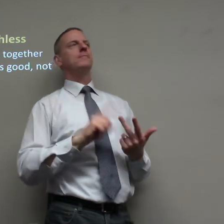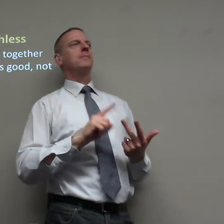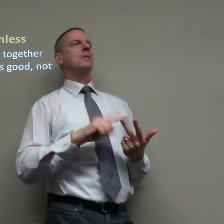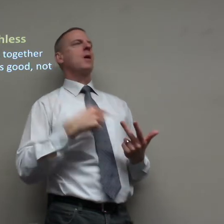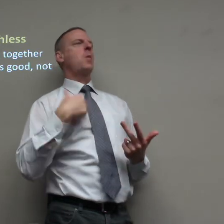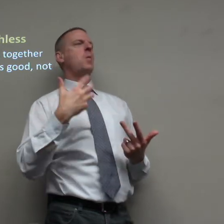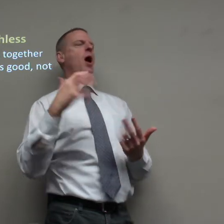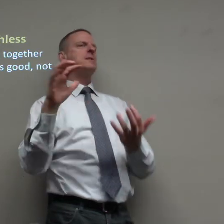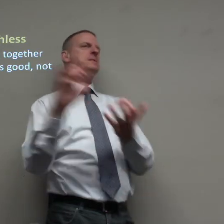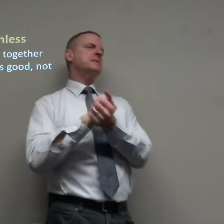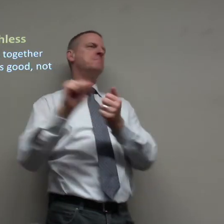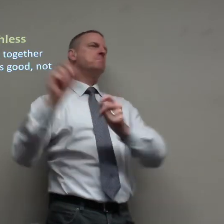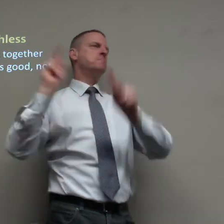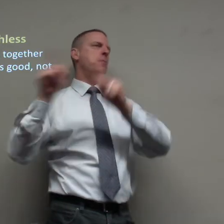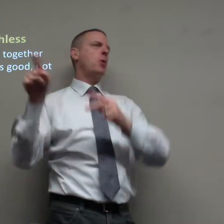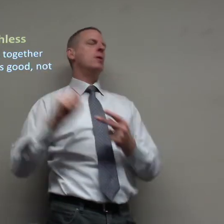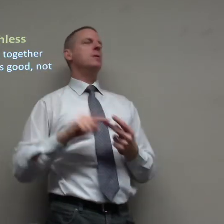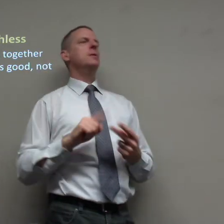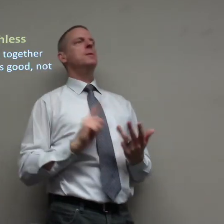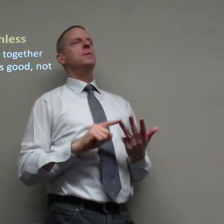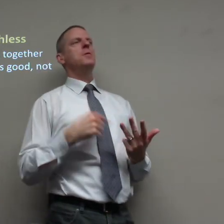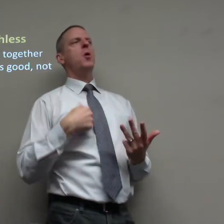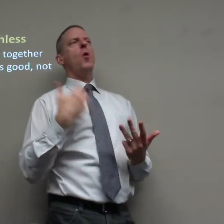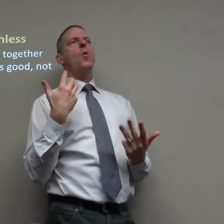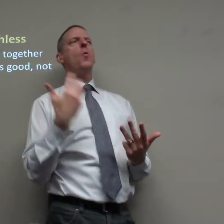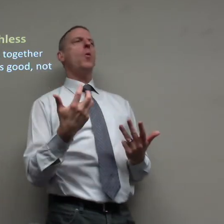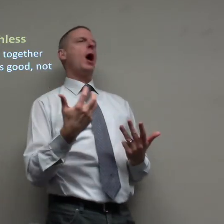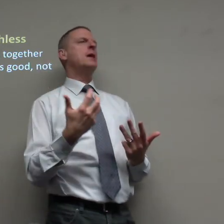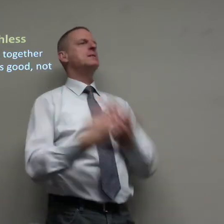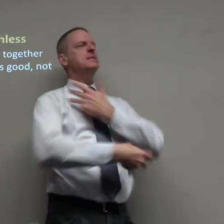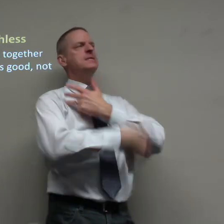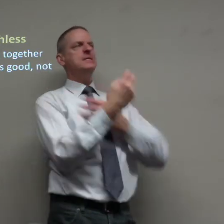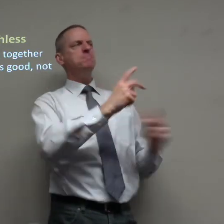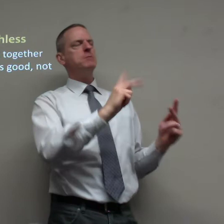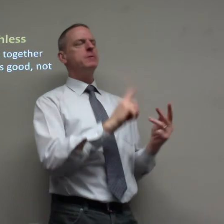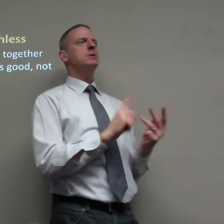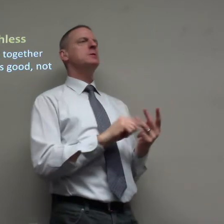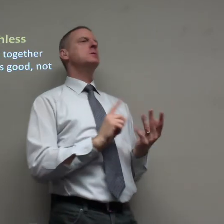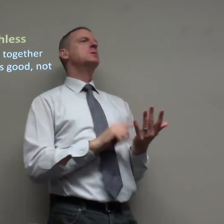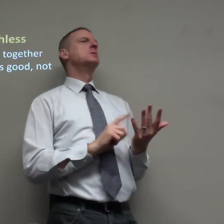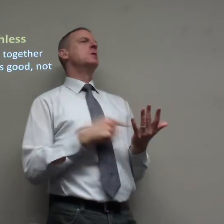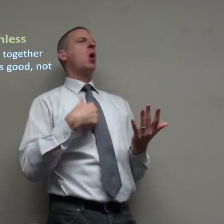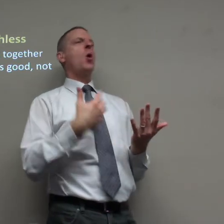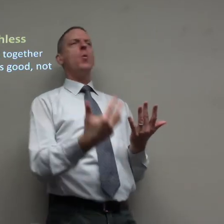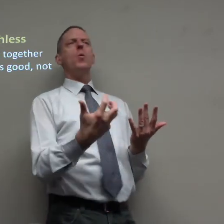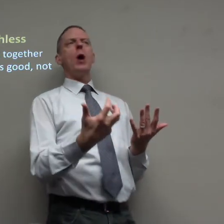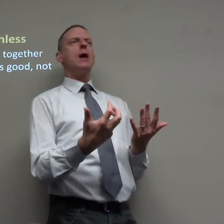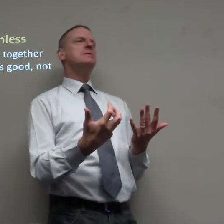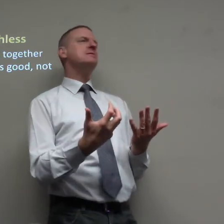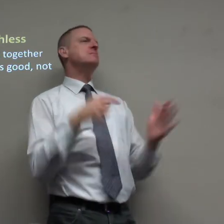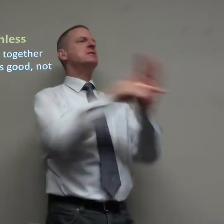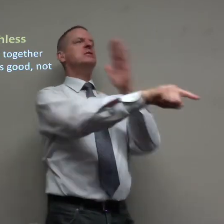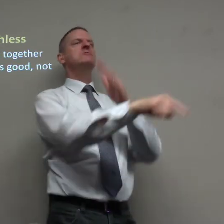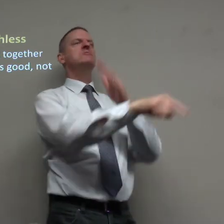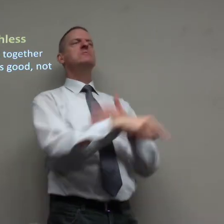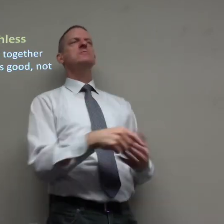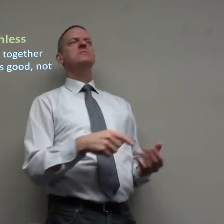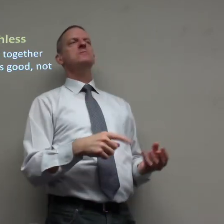we want to be rich we want to destroy people I want to steal people I want to kill people